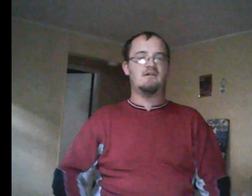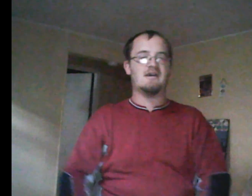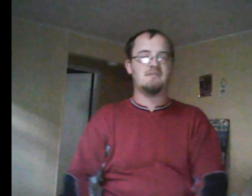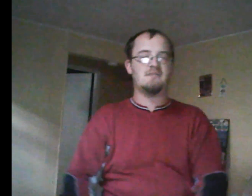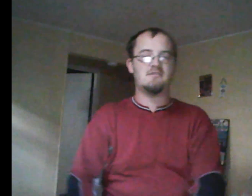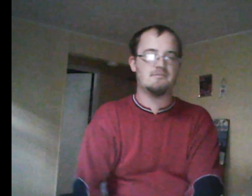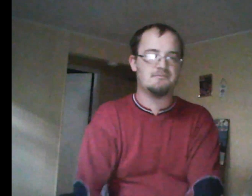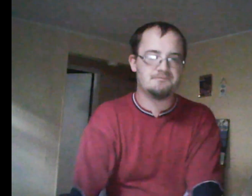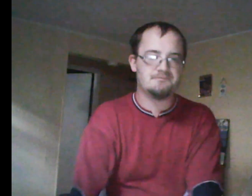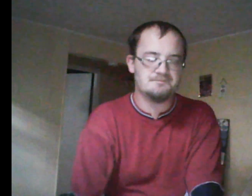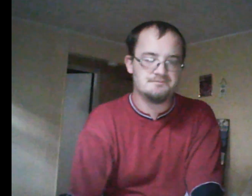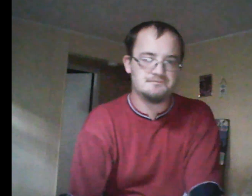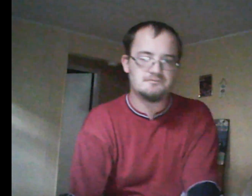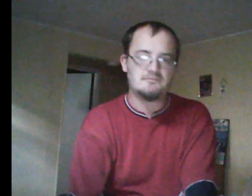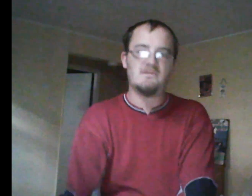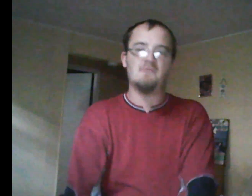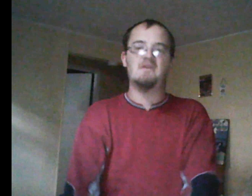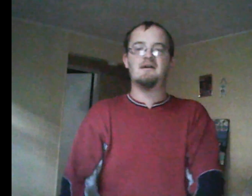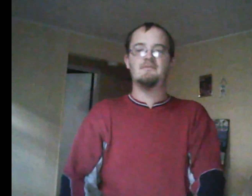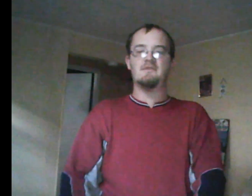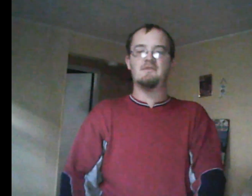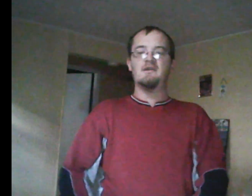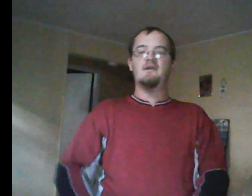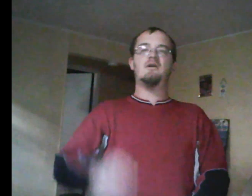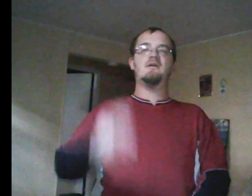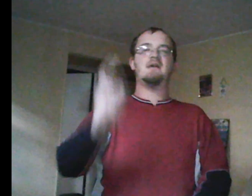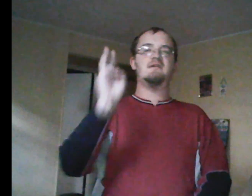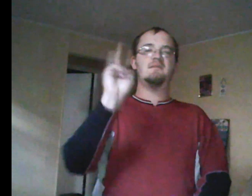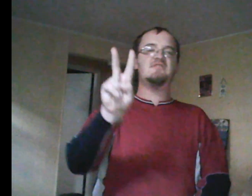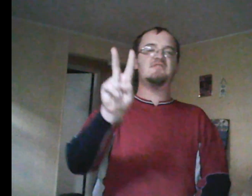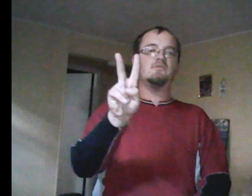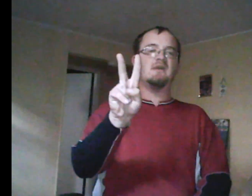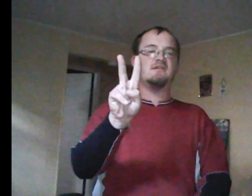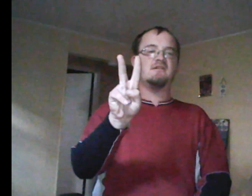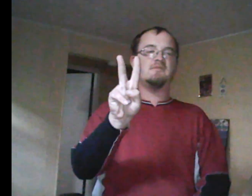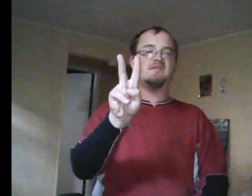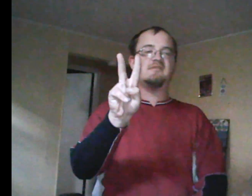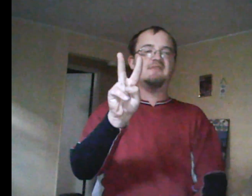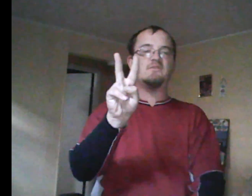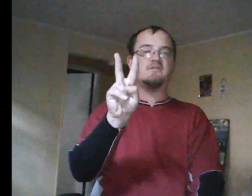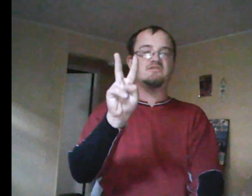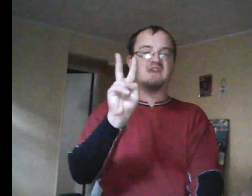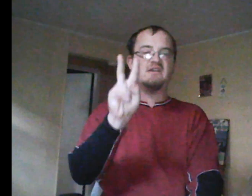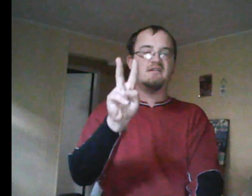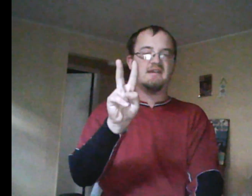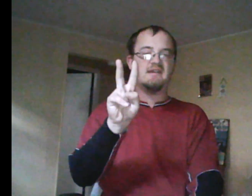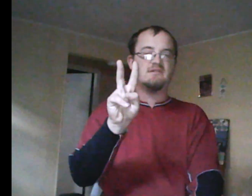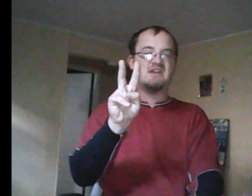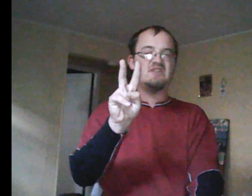But, yeah. Okay. Number two was, with 16 votes, was to genuinely, genuinely, pardon my pronunciation,